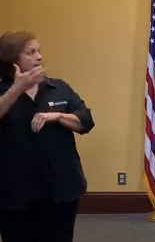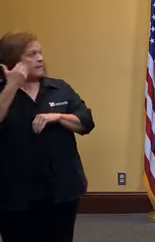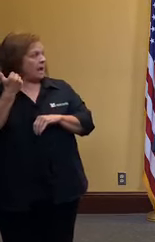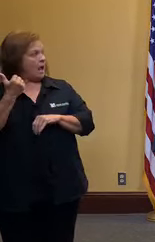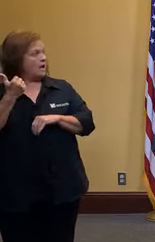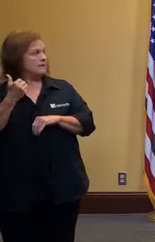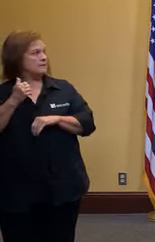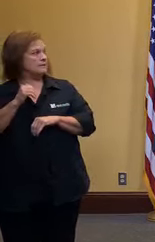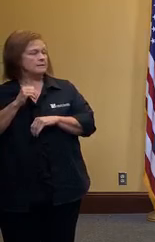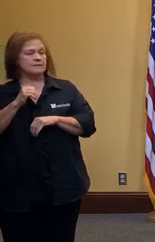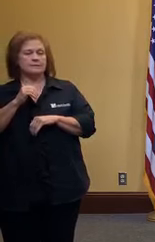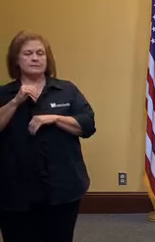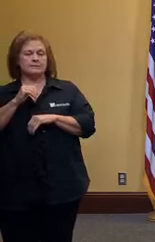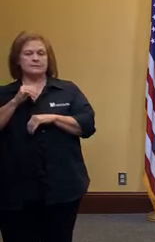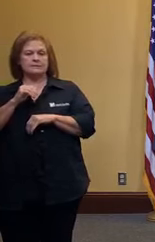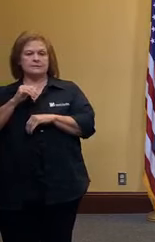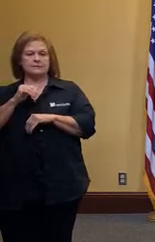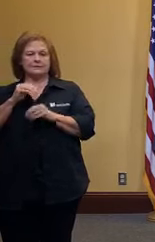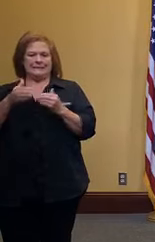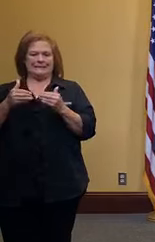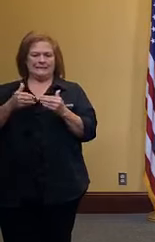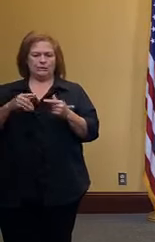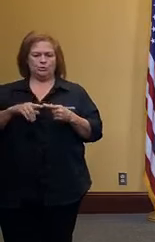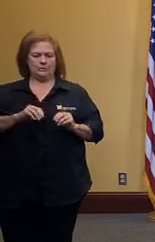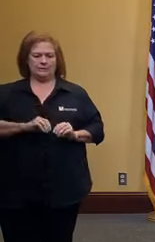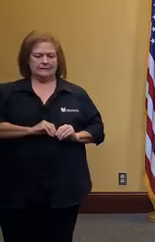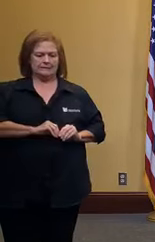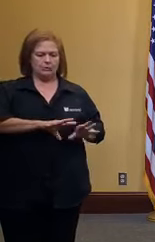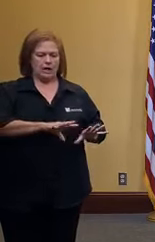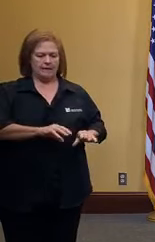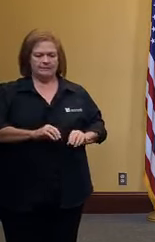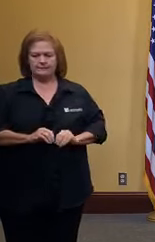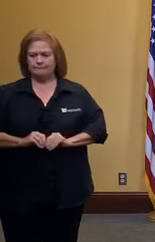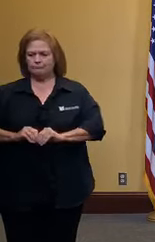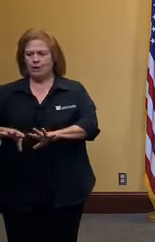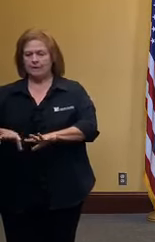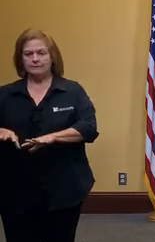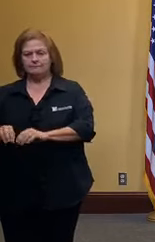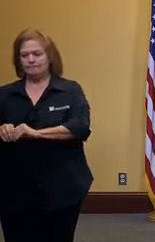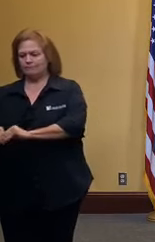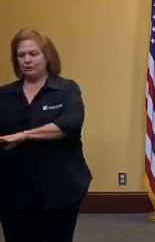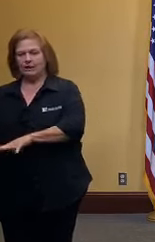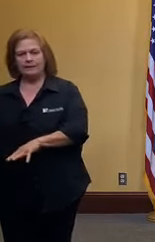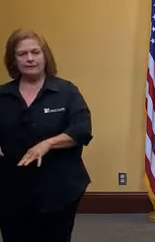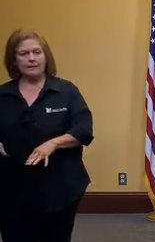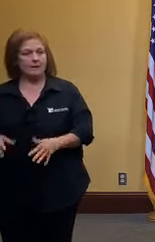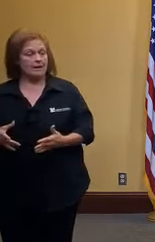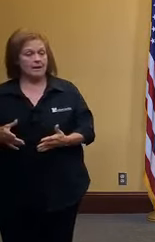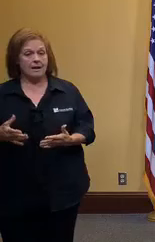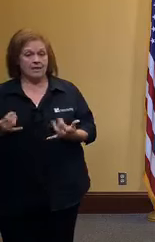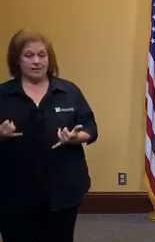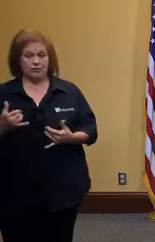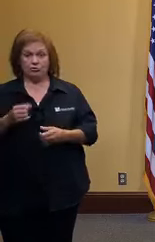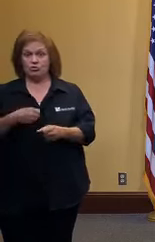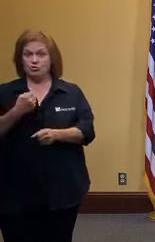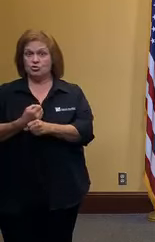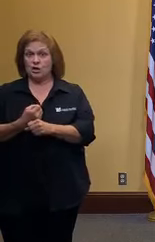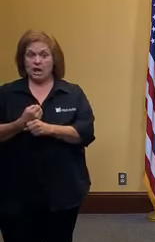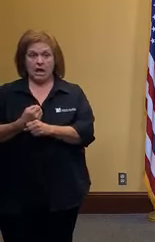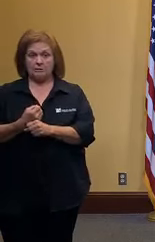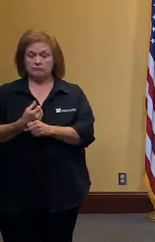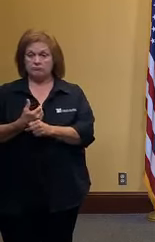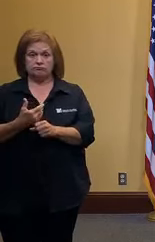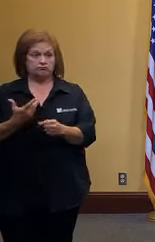easily it spreads from one person to another and the fact that our entire population until this year was